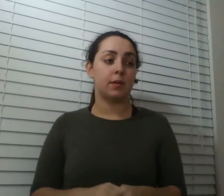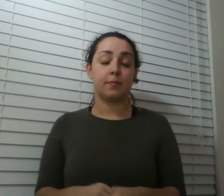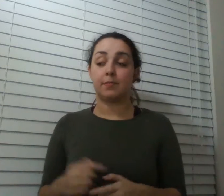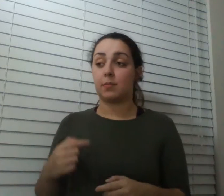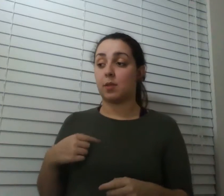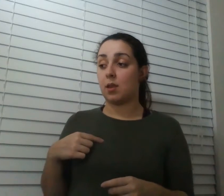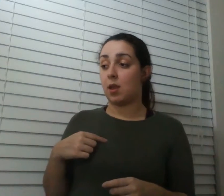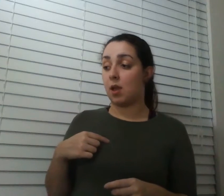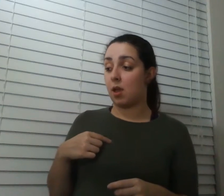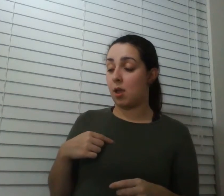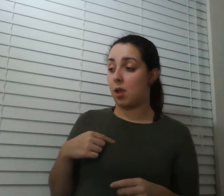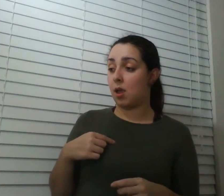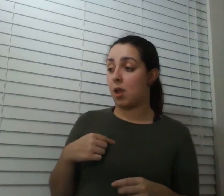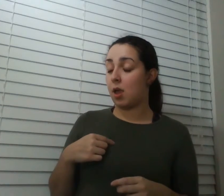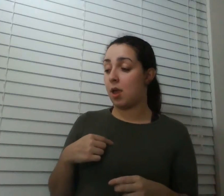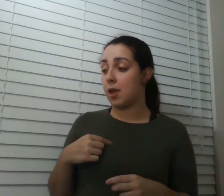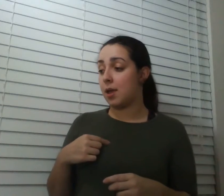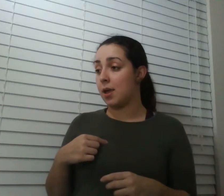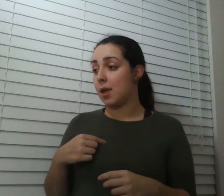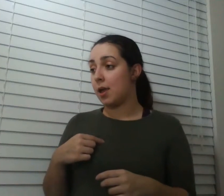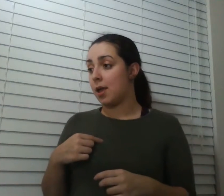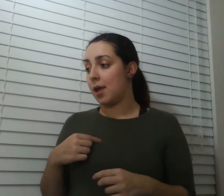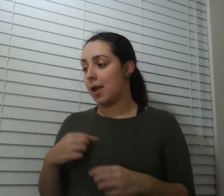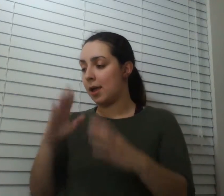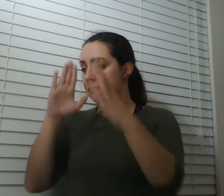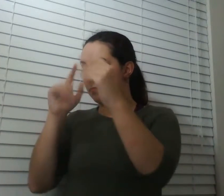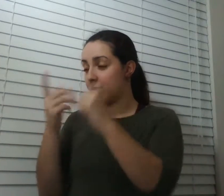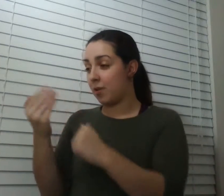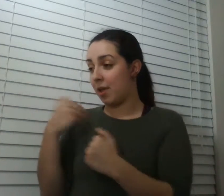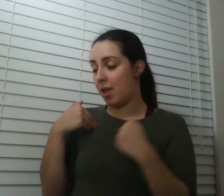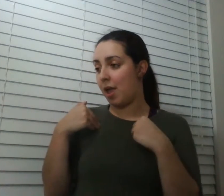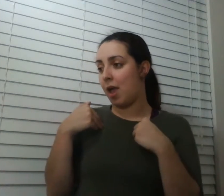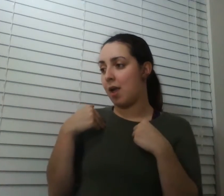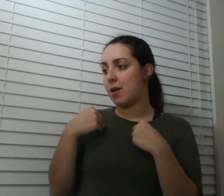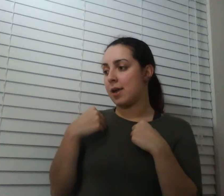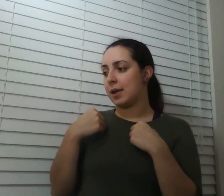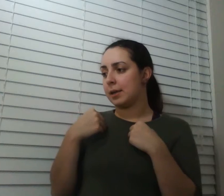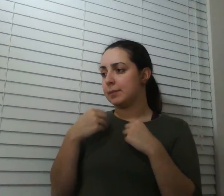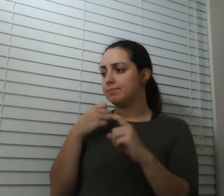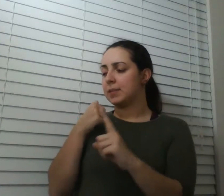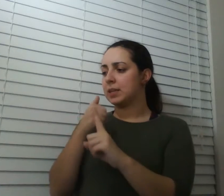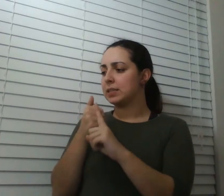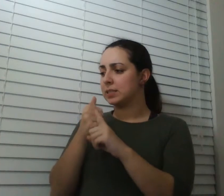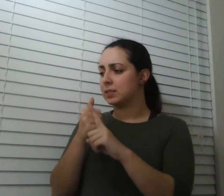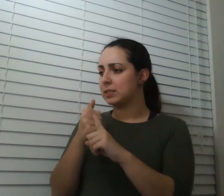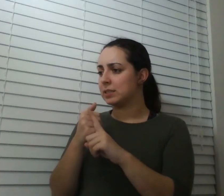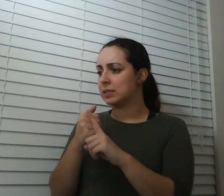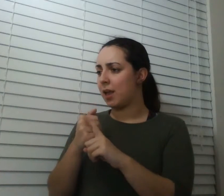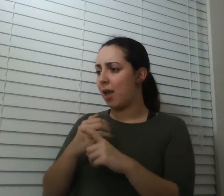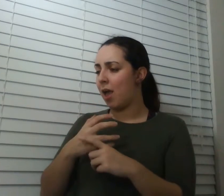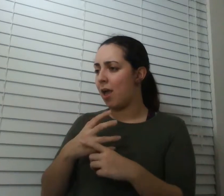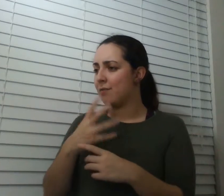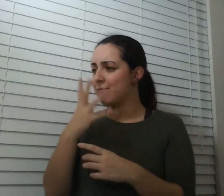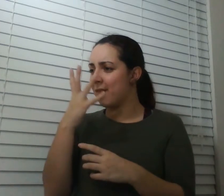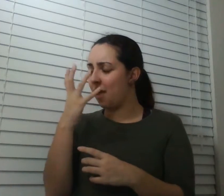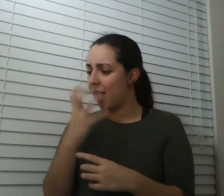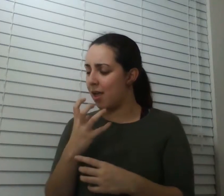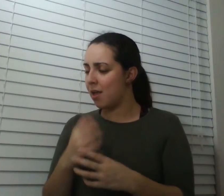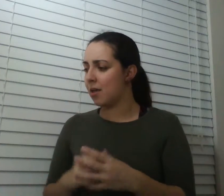the usual amount of self-loathing that most people have so probably more so why are you afraid that you will look for this